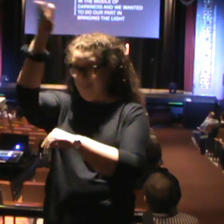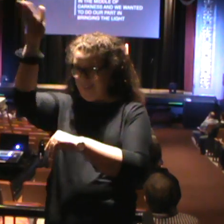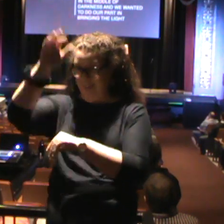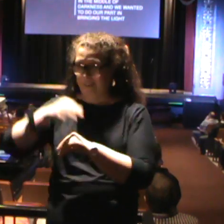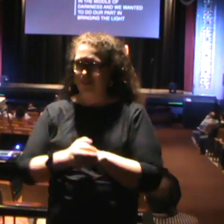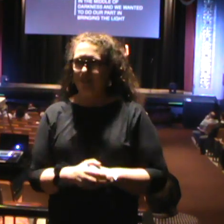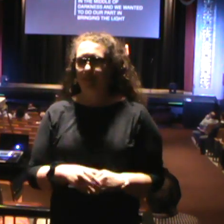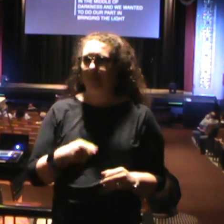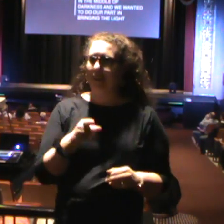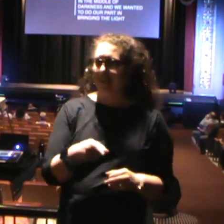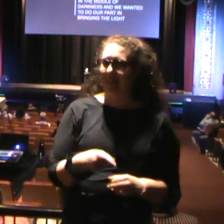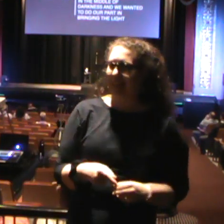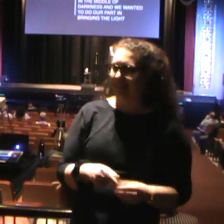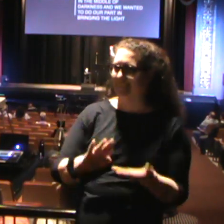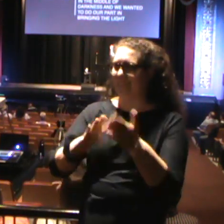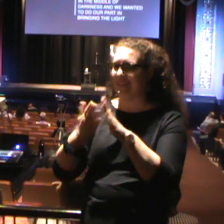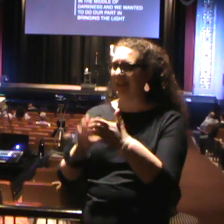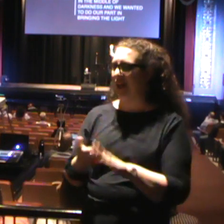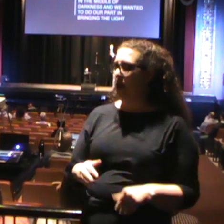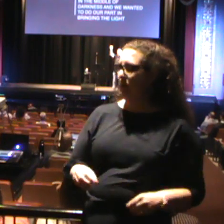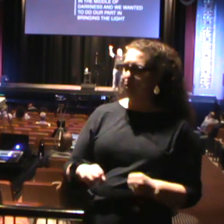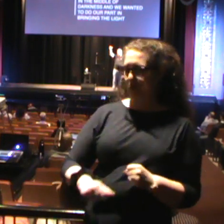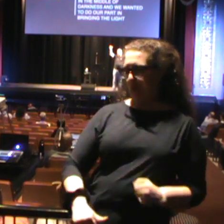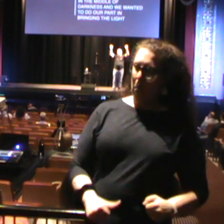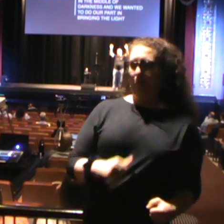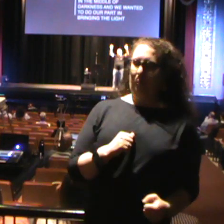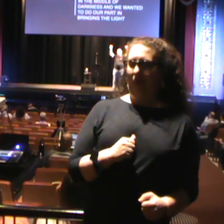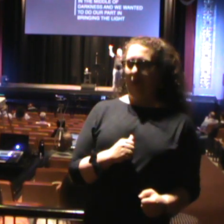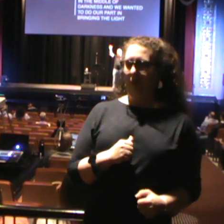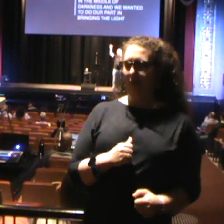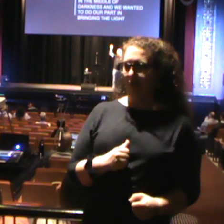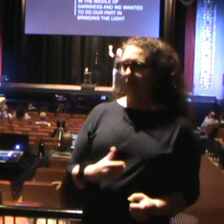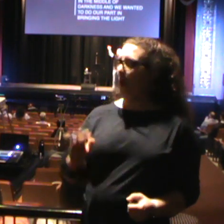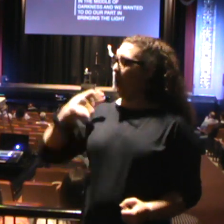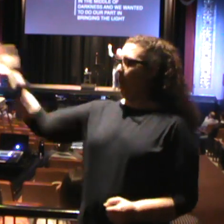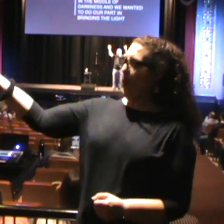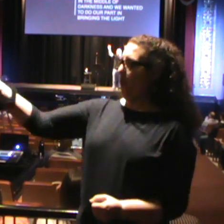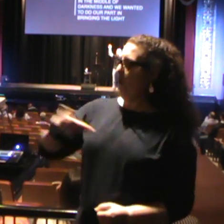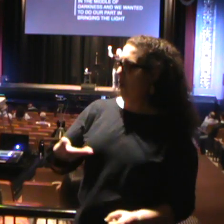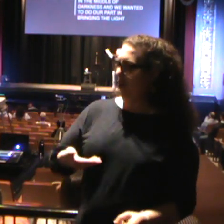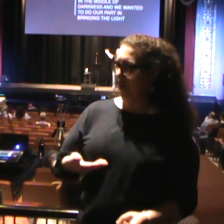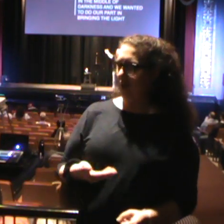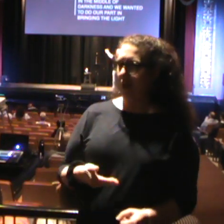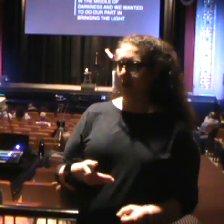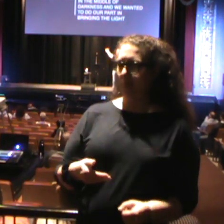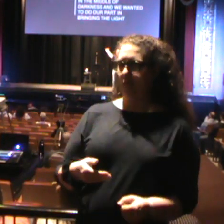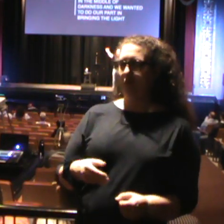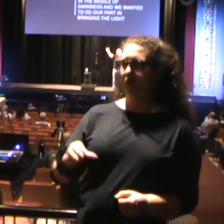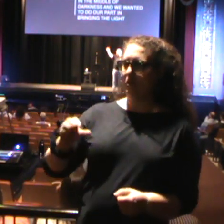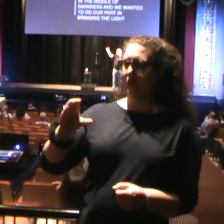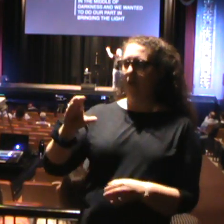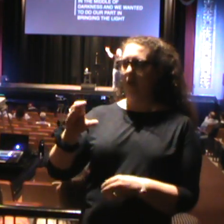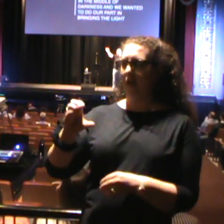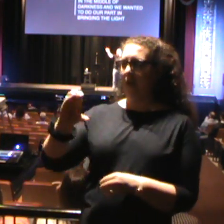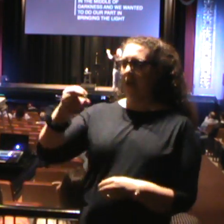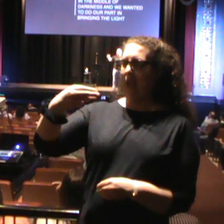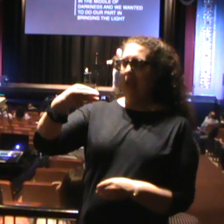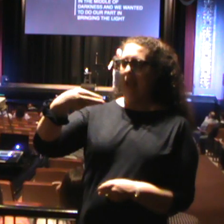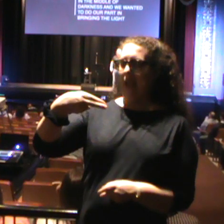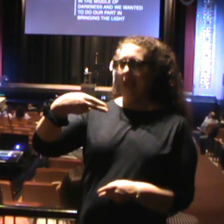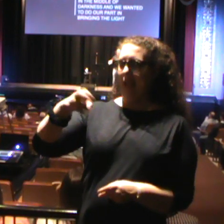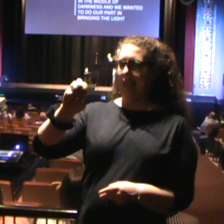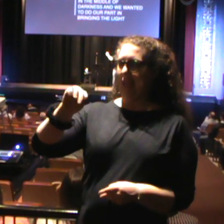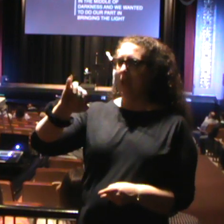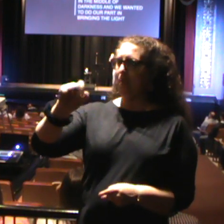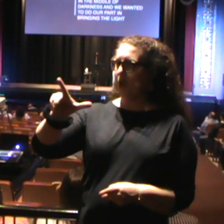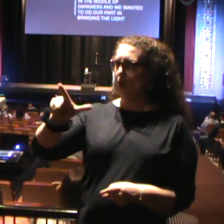that they actually had signs saying, welcome to the chemical capital of the South. That's what they had there.